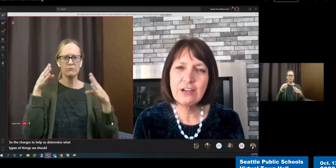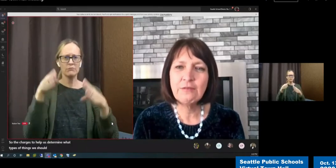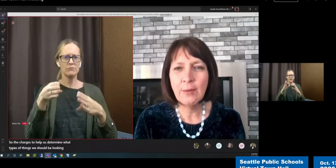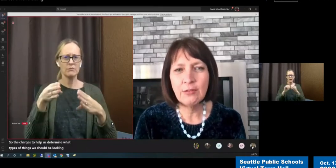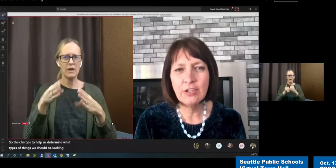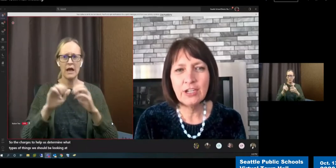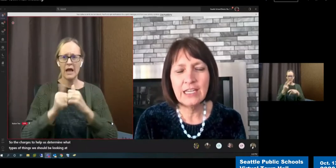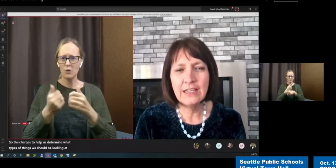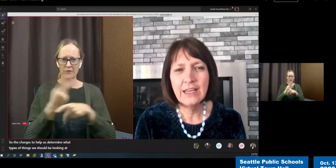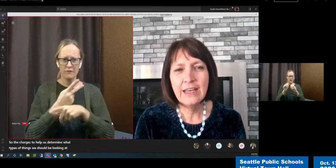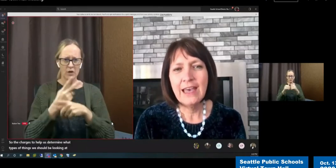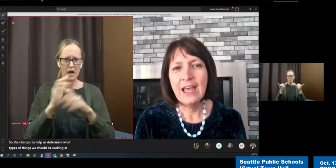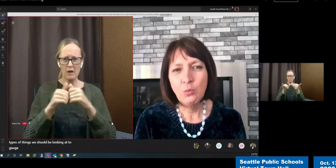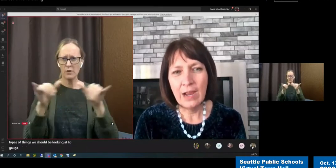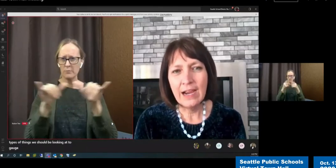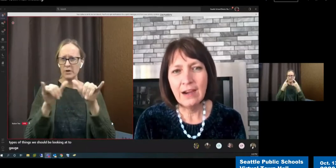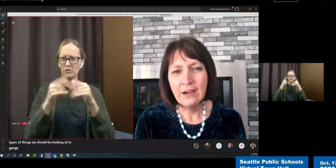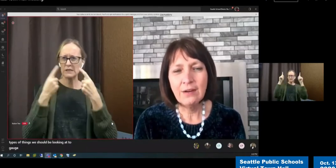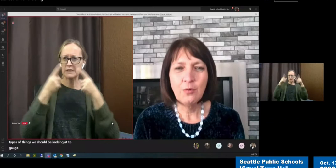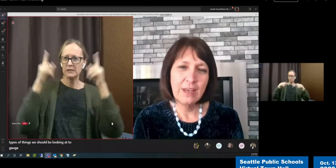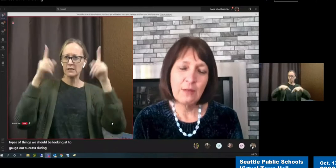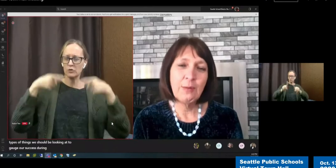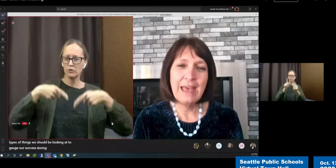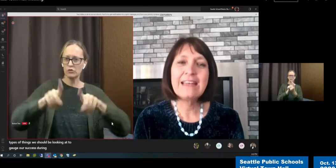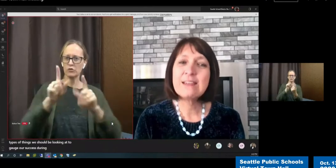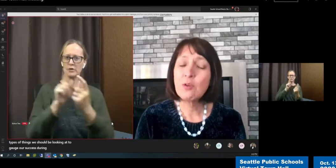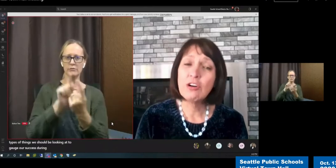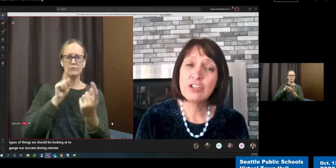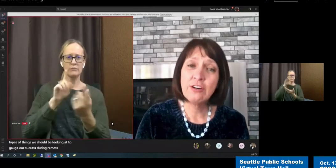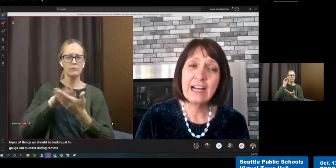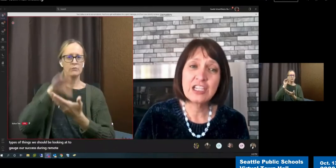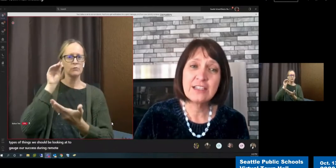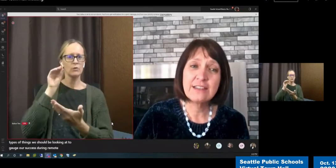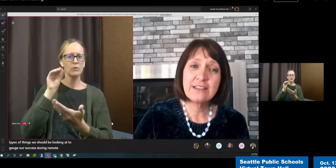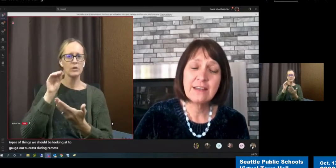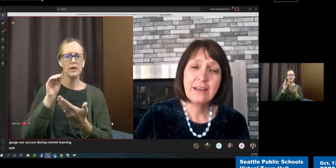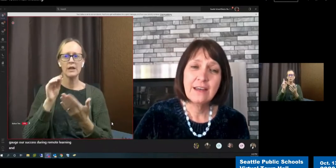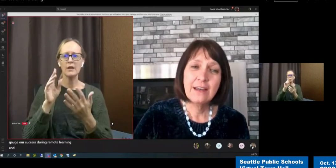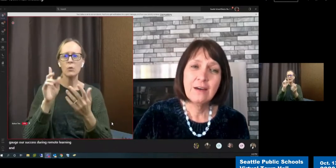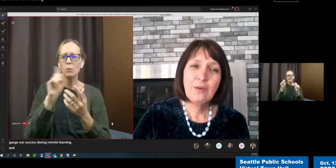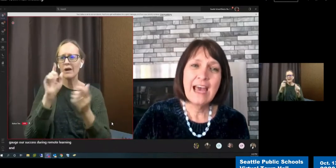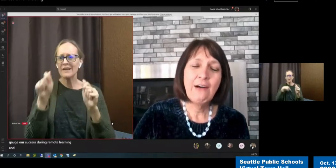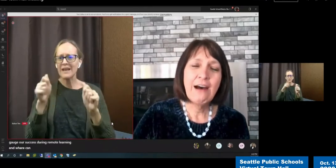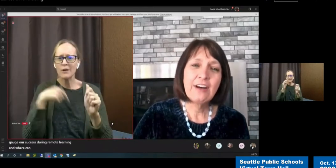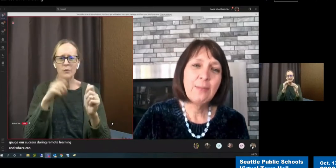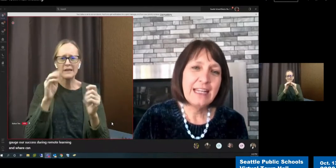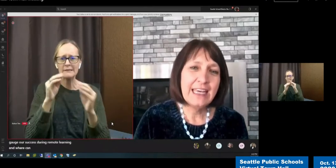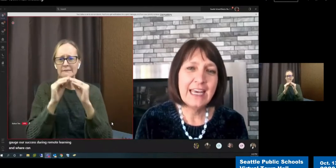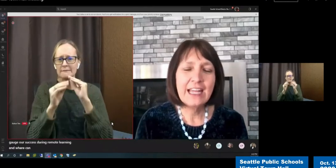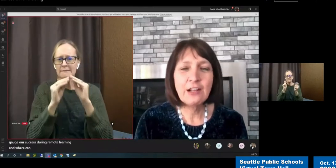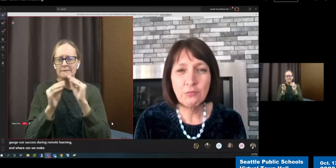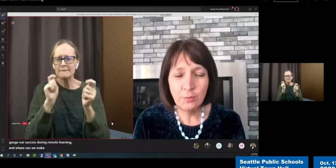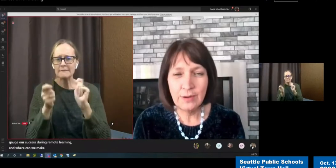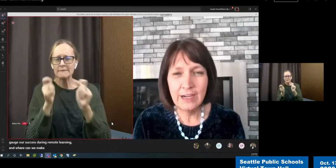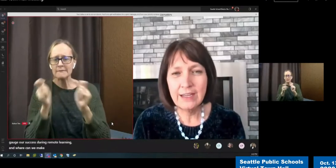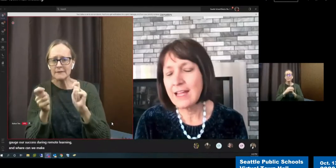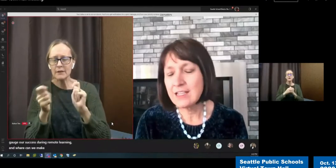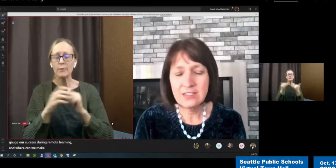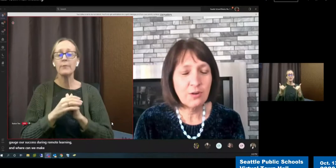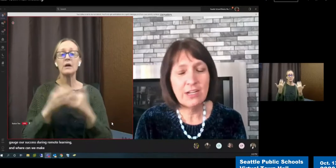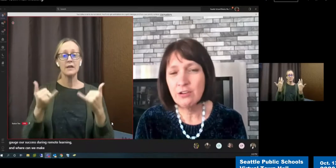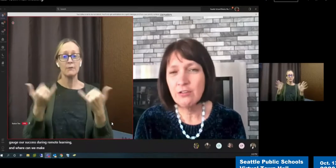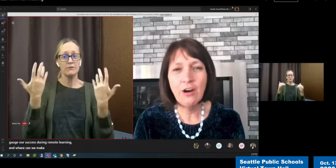during remote learning and where can we make some course corrections. We now have a committee and a rubric